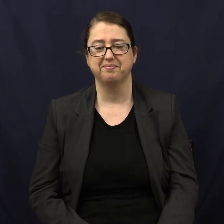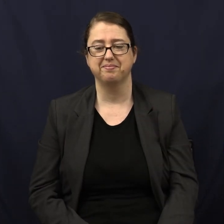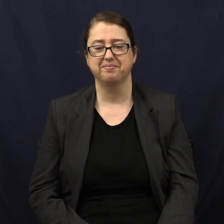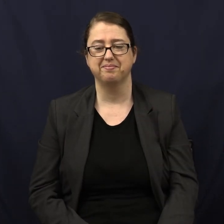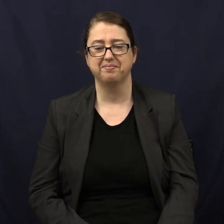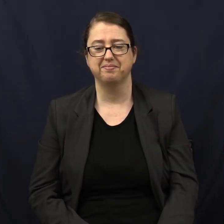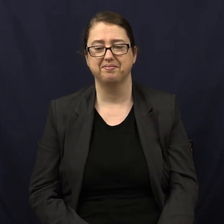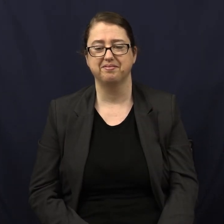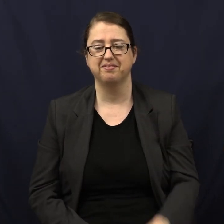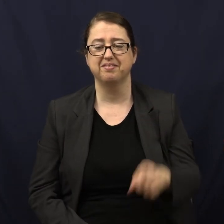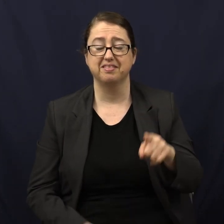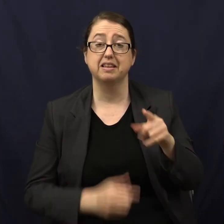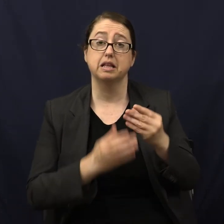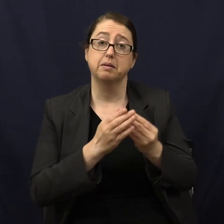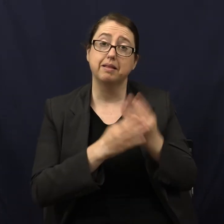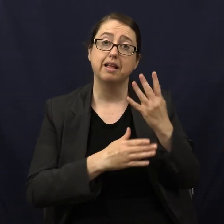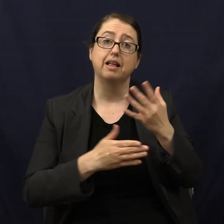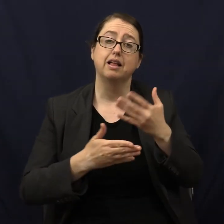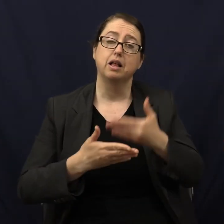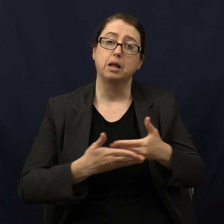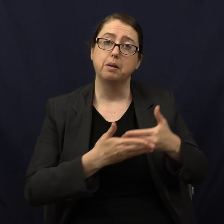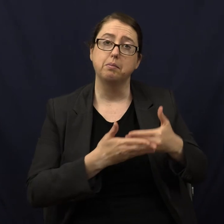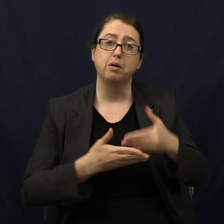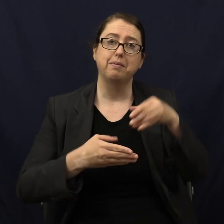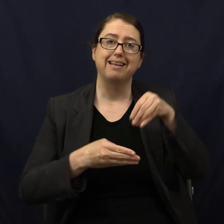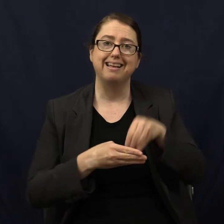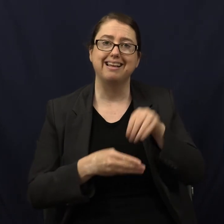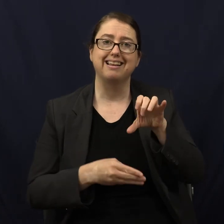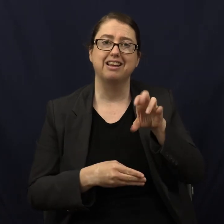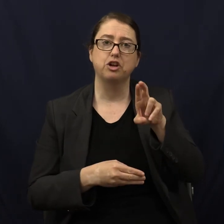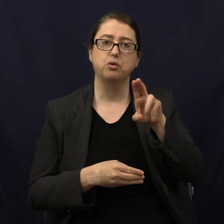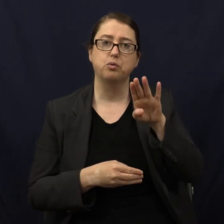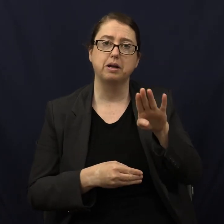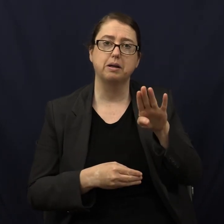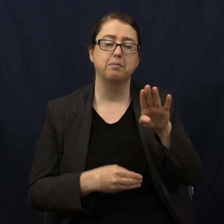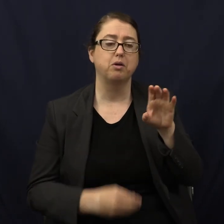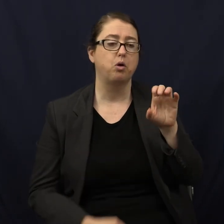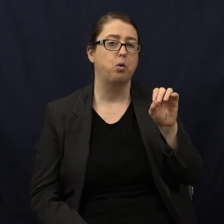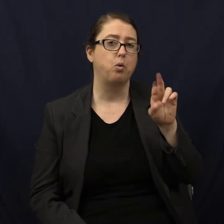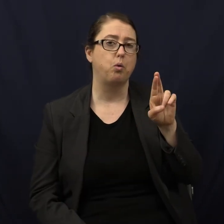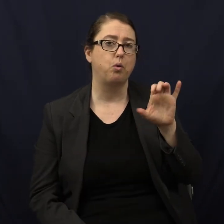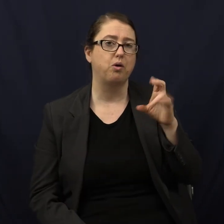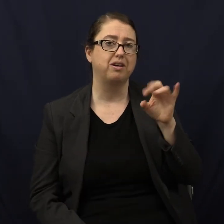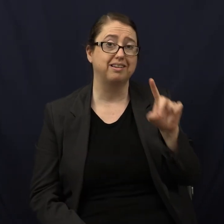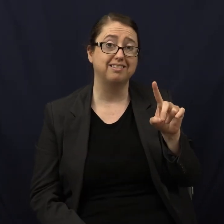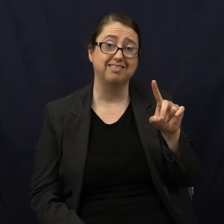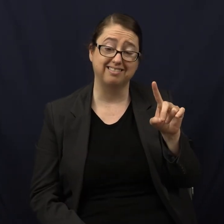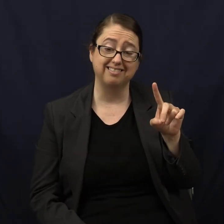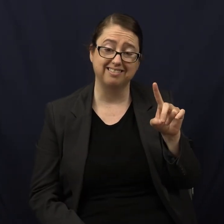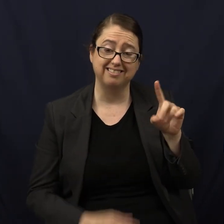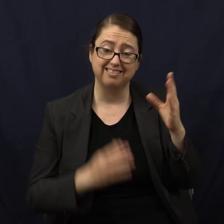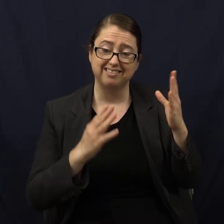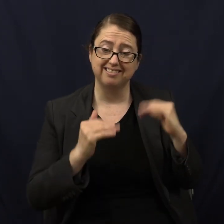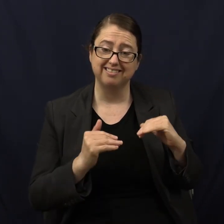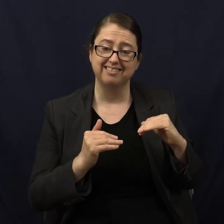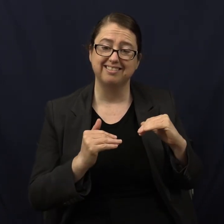Did you know that's a plant? But it's called the baby in a crib orchid. What do you know? What does that look like to you?